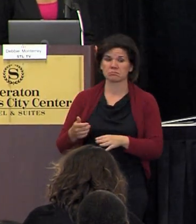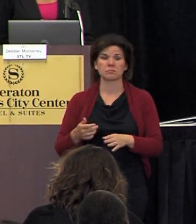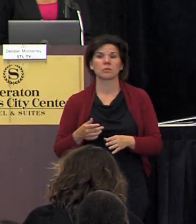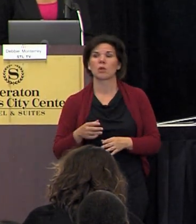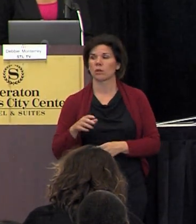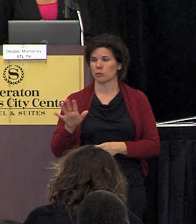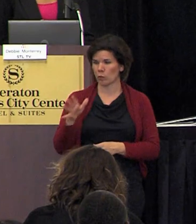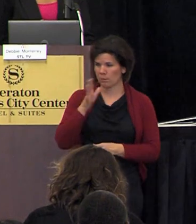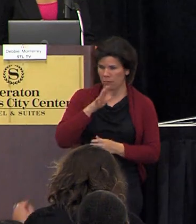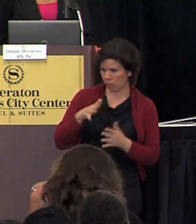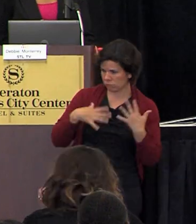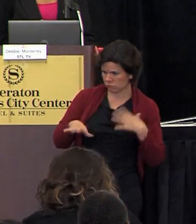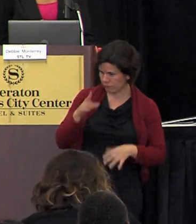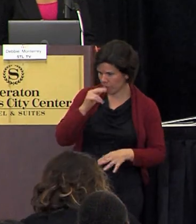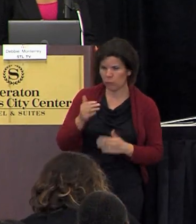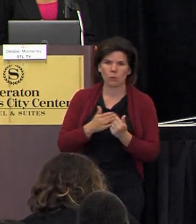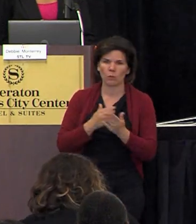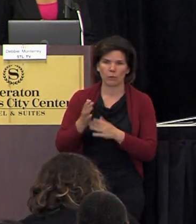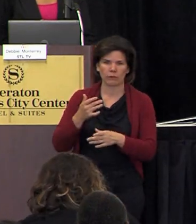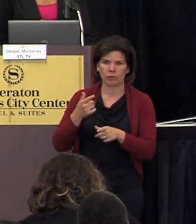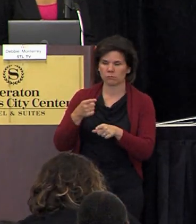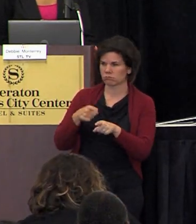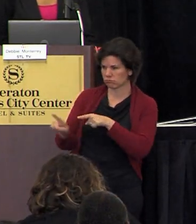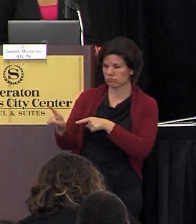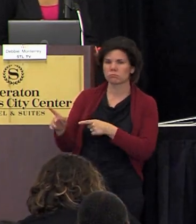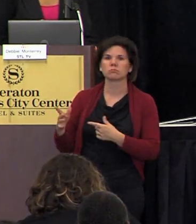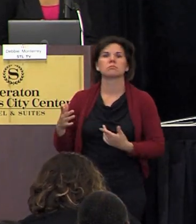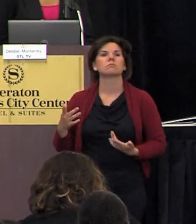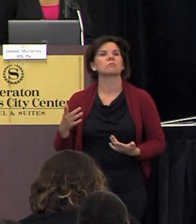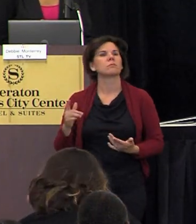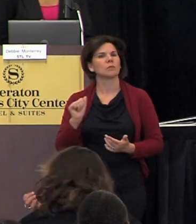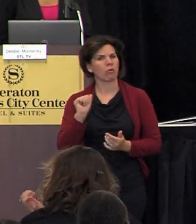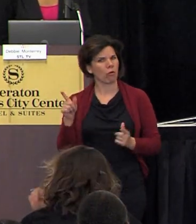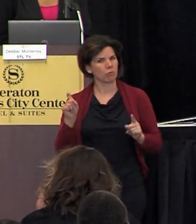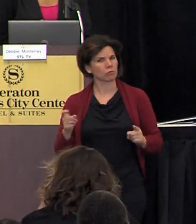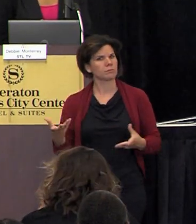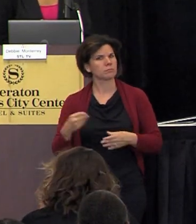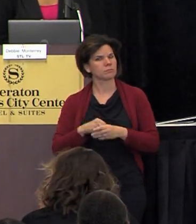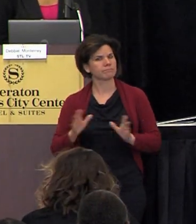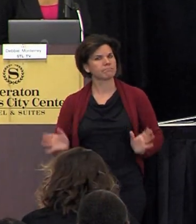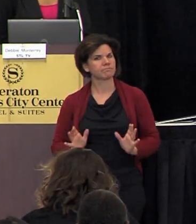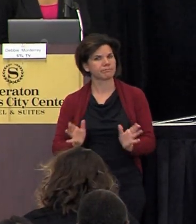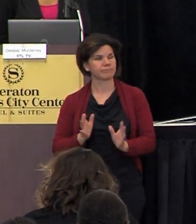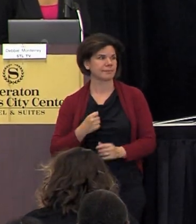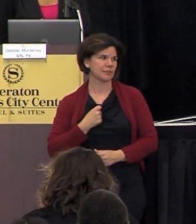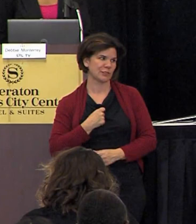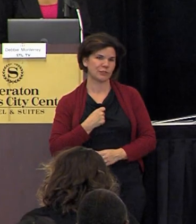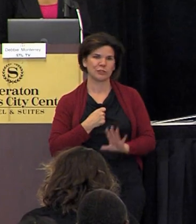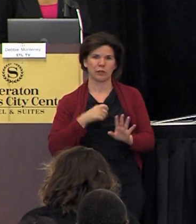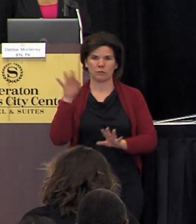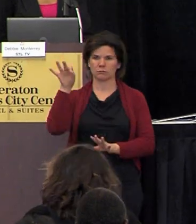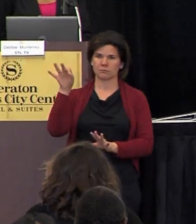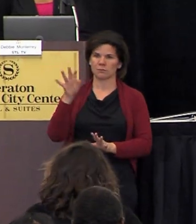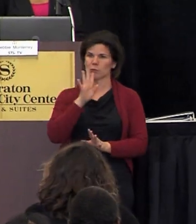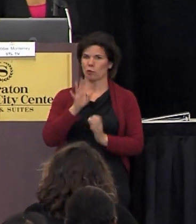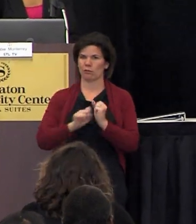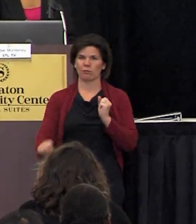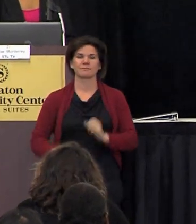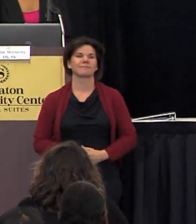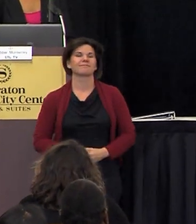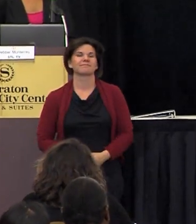mom dresses funny or whatever you know so we should all take part in that and that's sorry sorry if we're talking too long